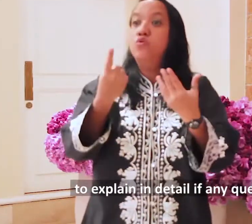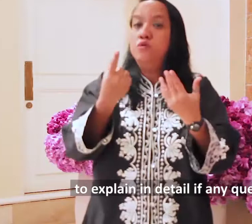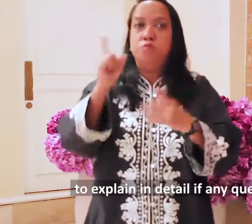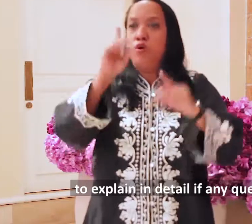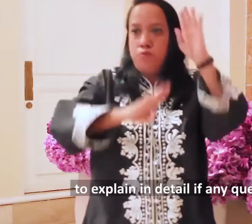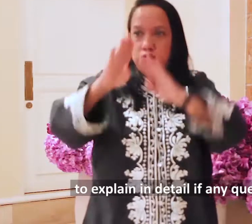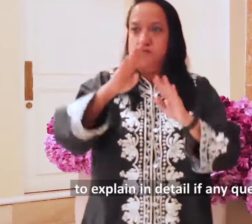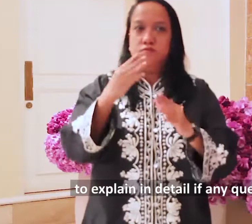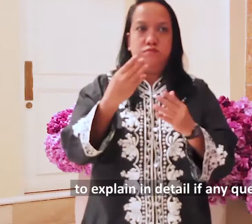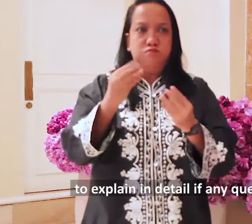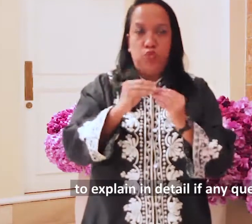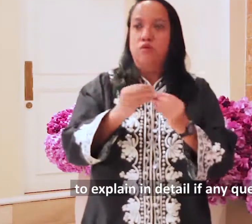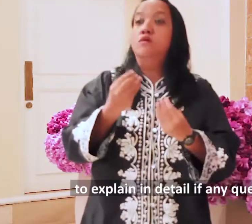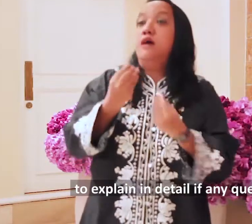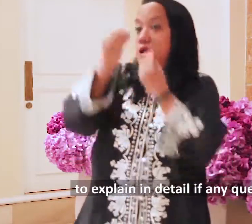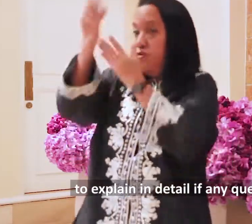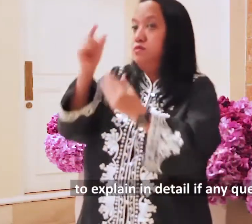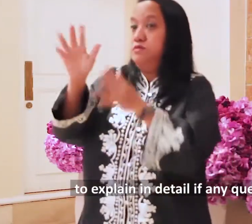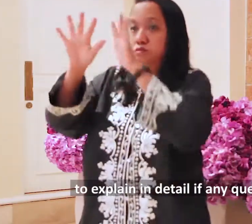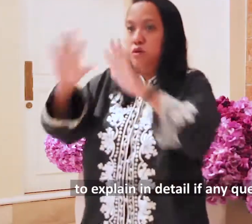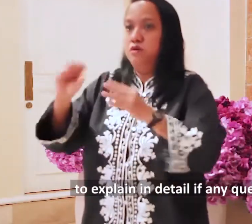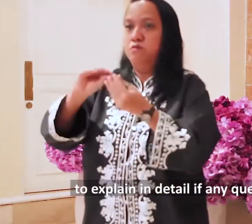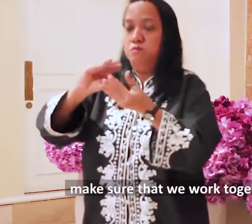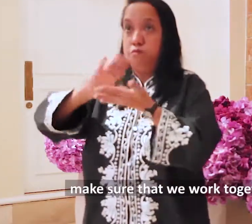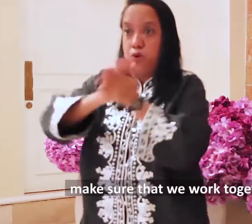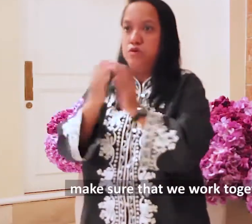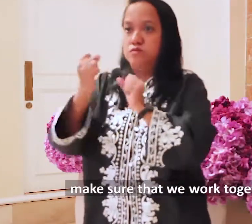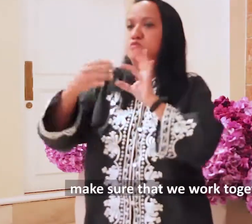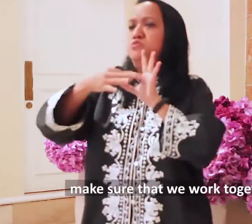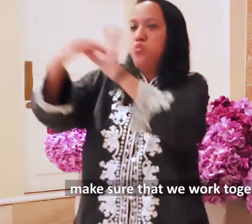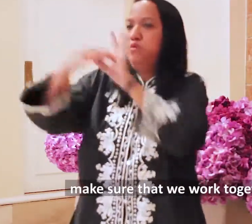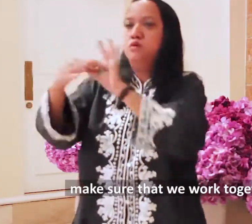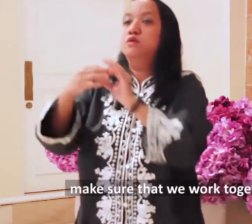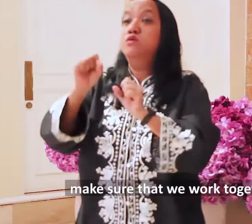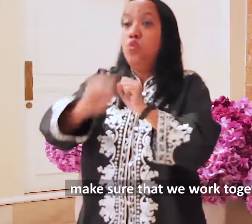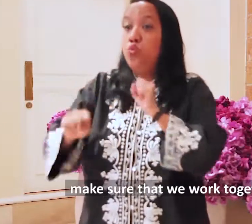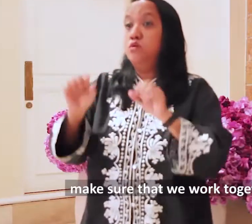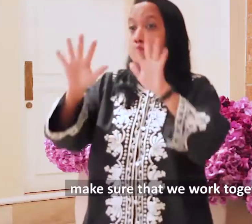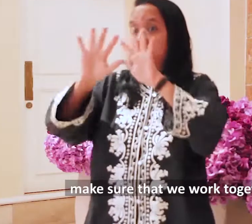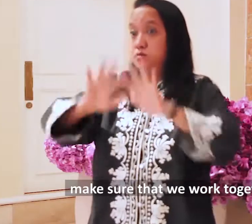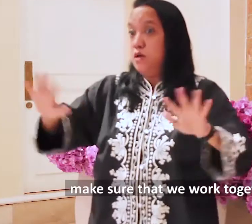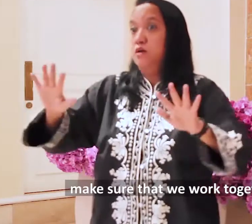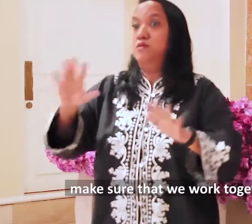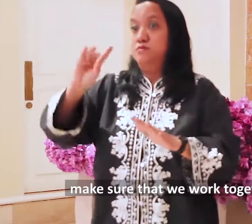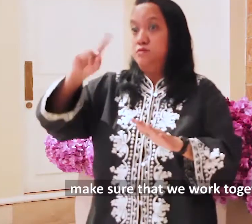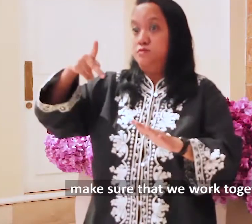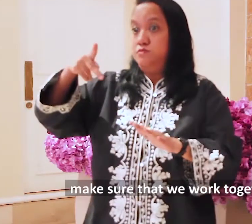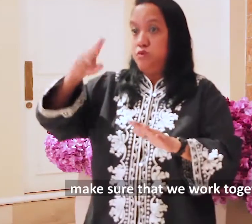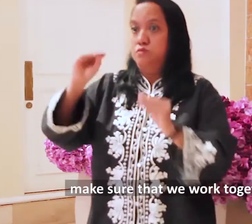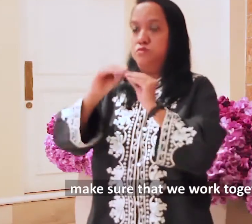detail if questions arise. And make sure that we work together as a